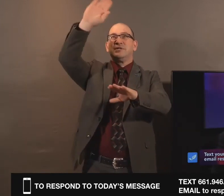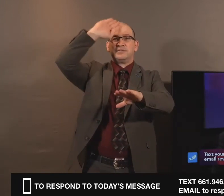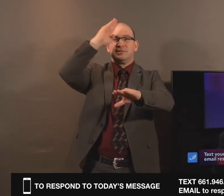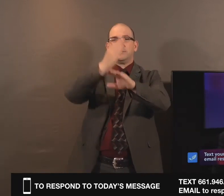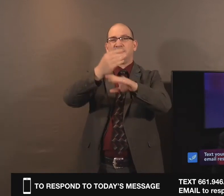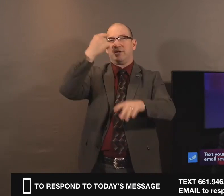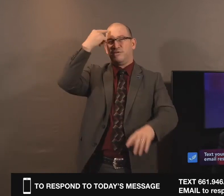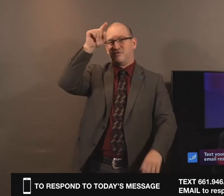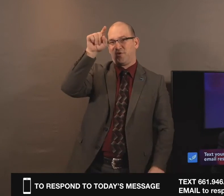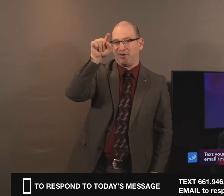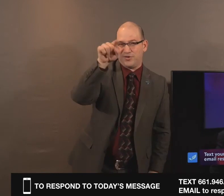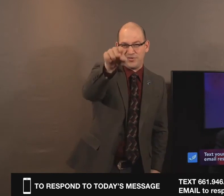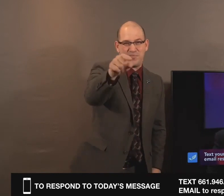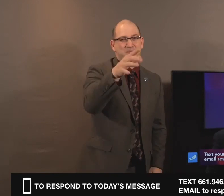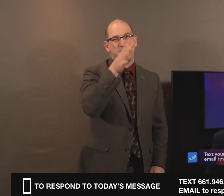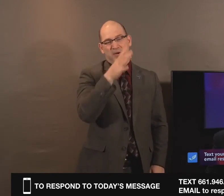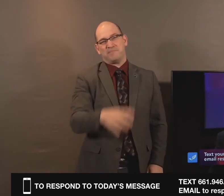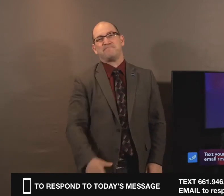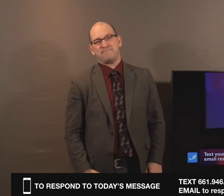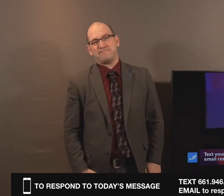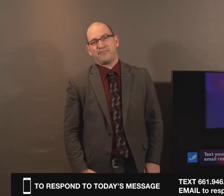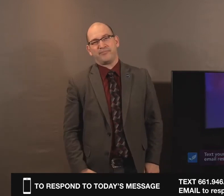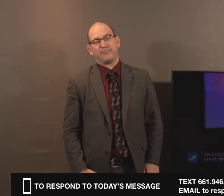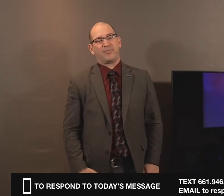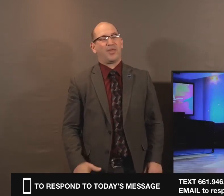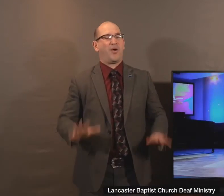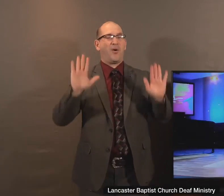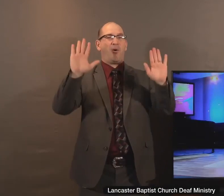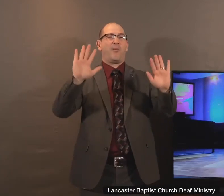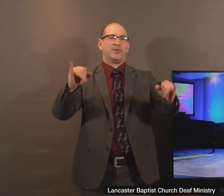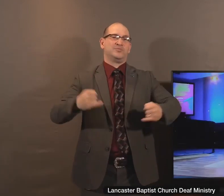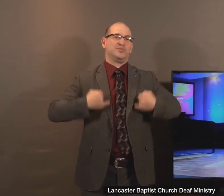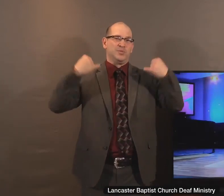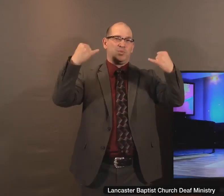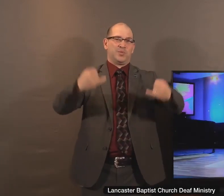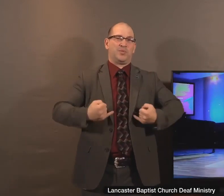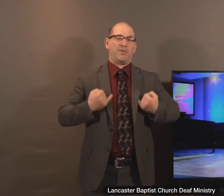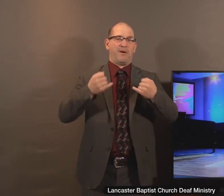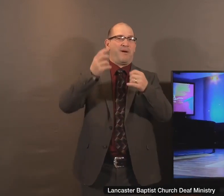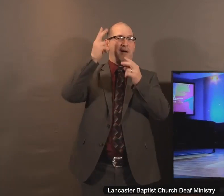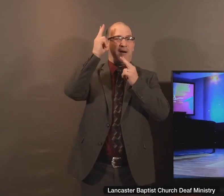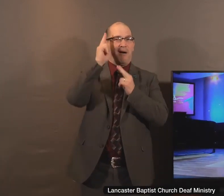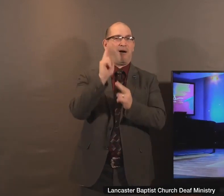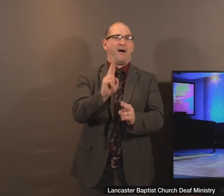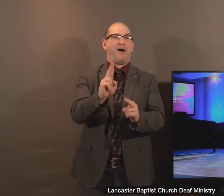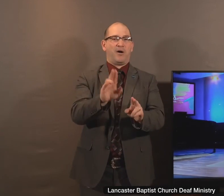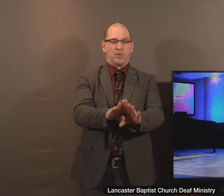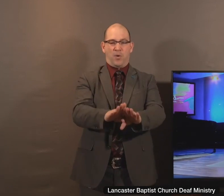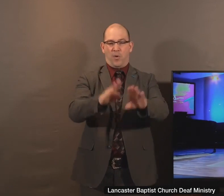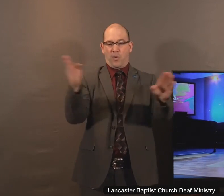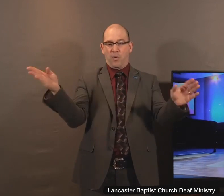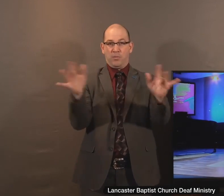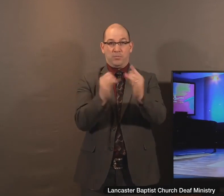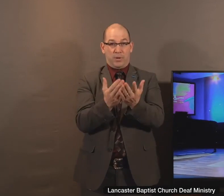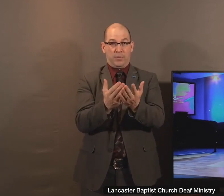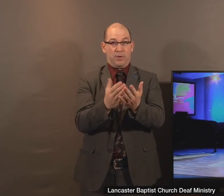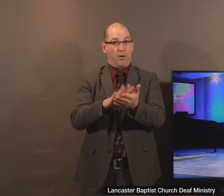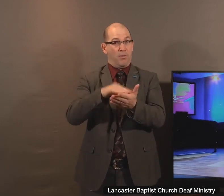for you. Well, what a joy and privilege today that we've had to open the Bible and to learn about God's love for